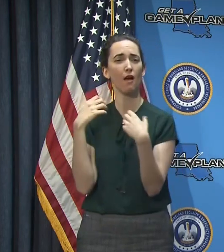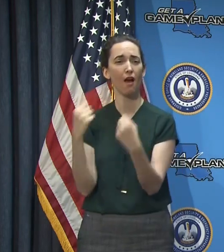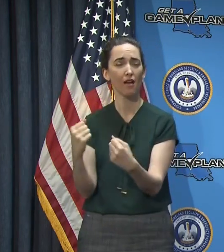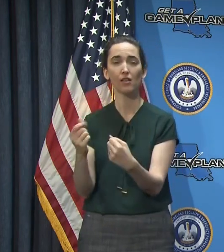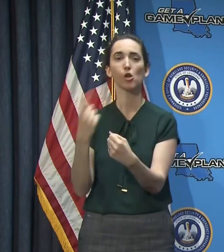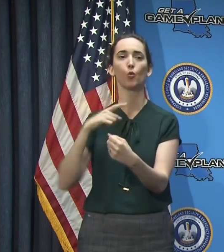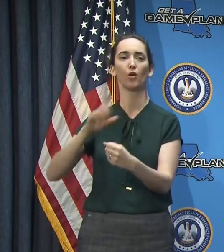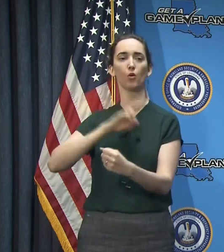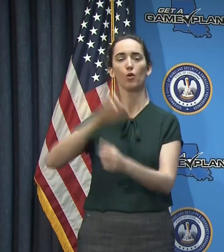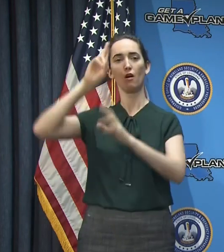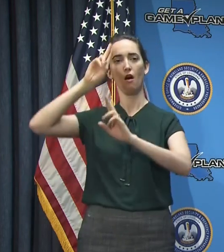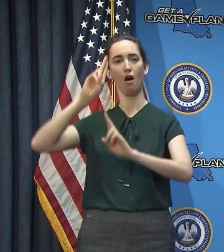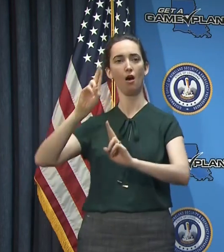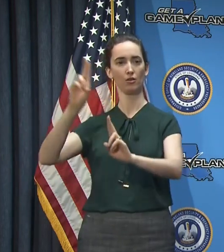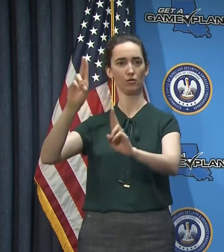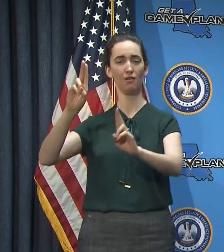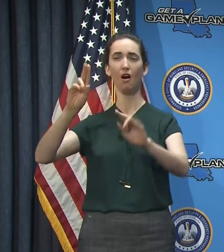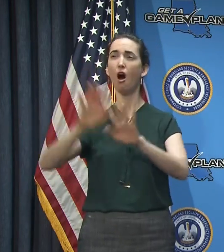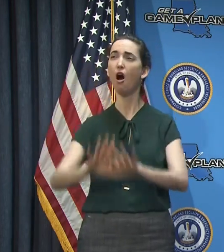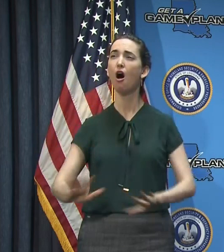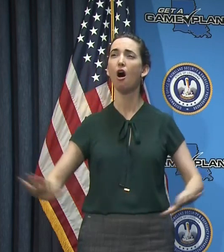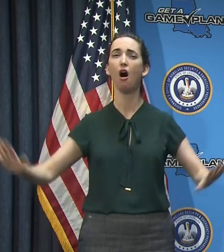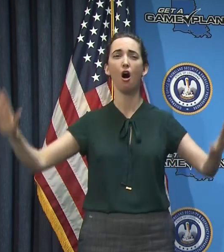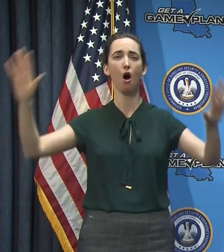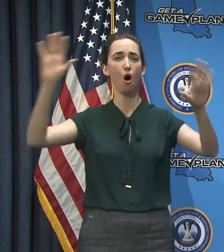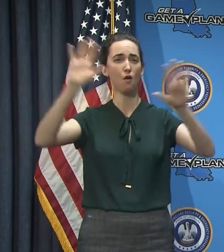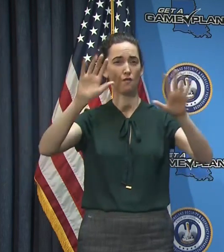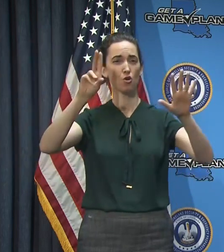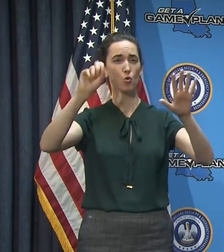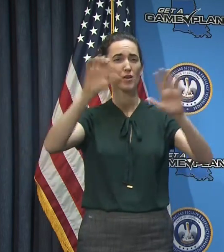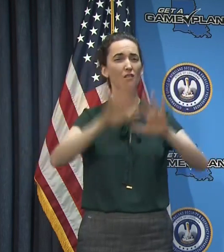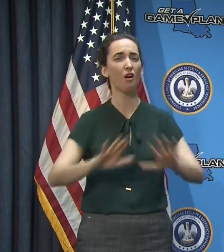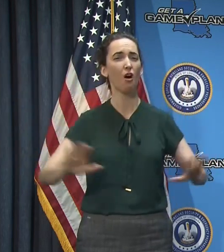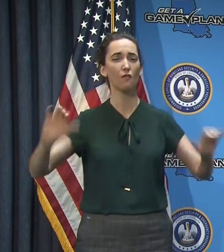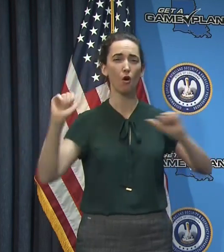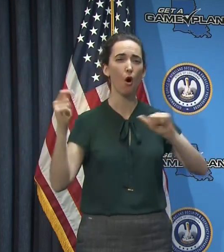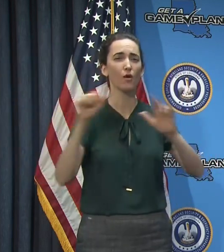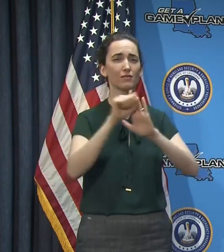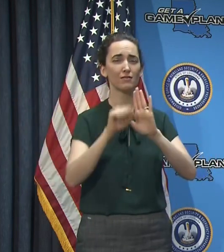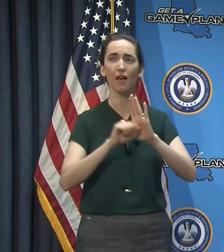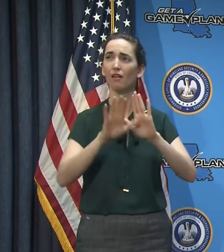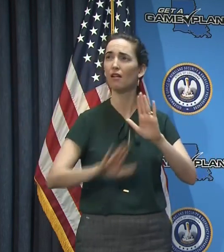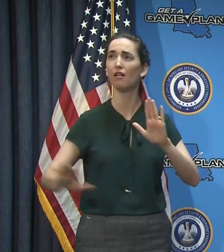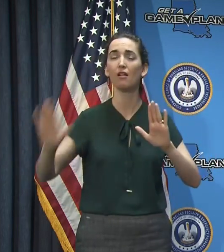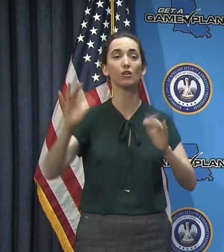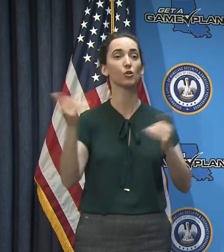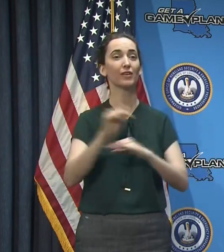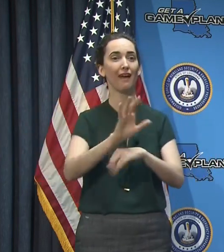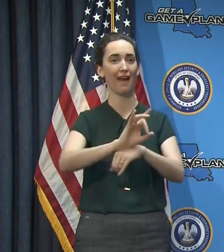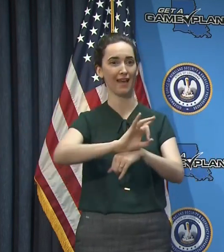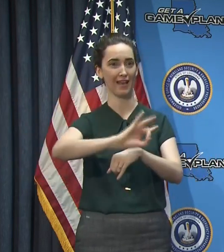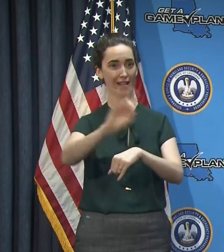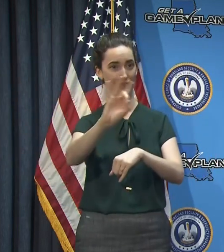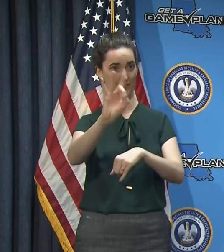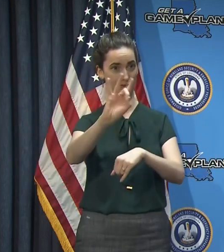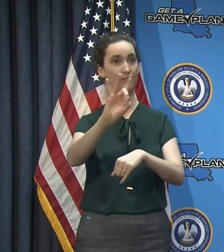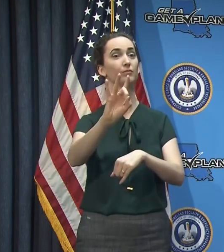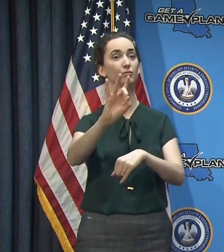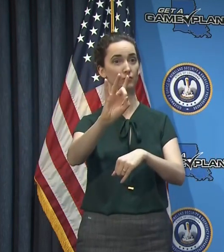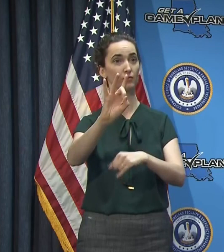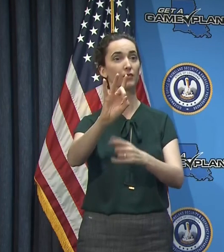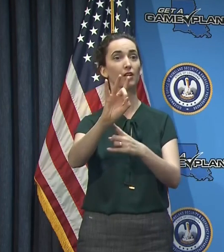pandemic. This will be taking place across the country tonight at 8 p.m. local time. And